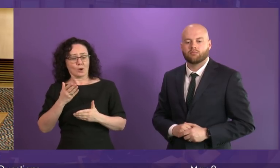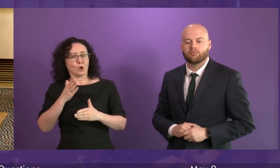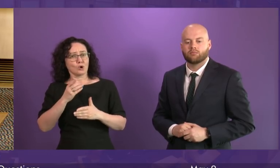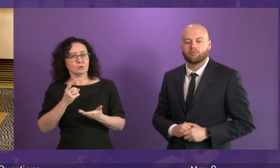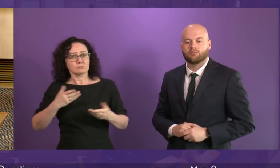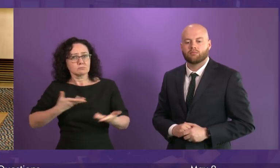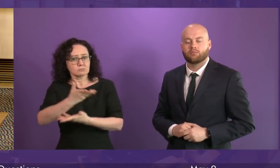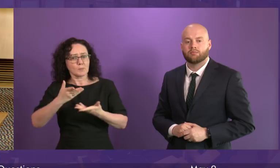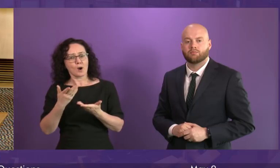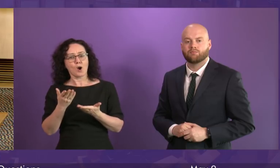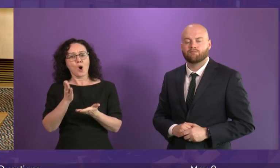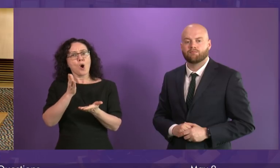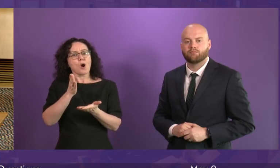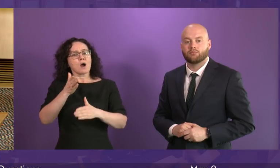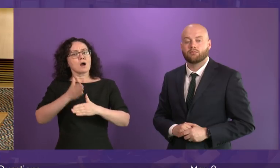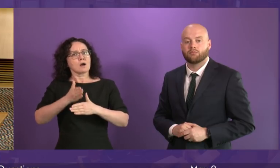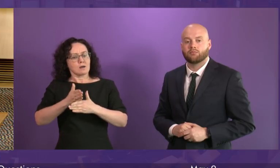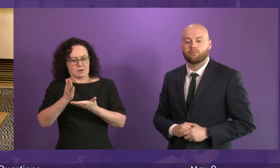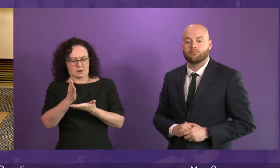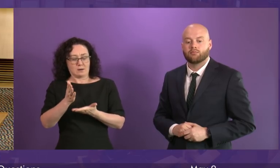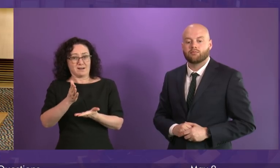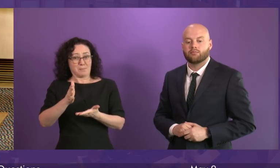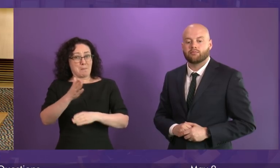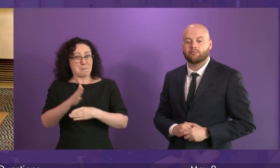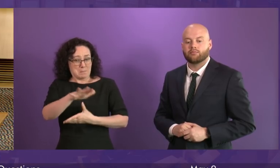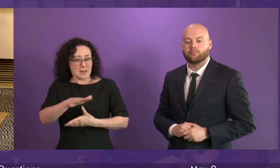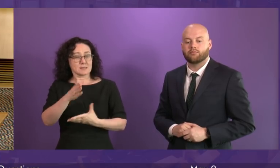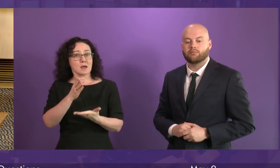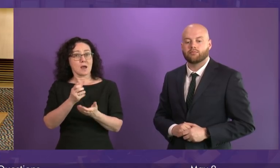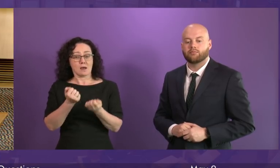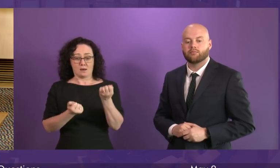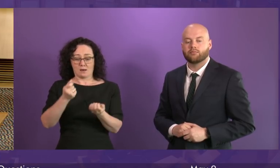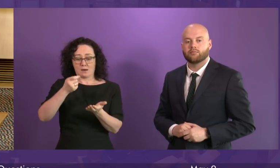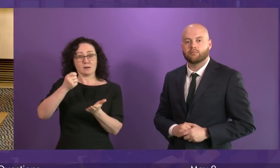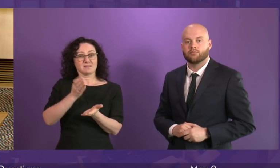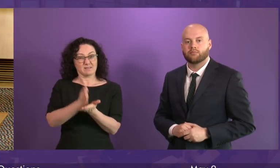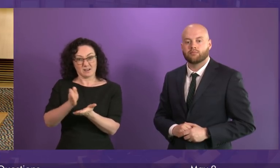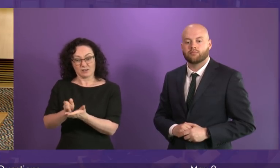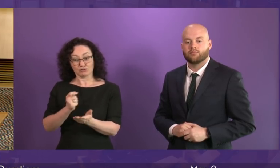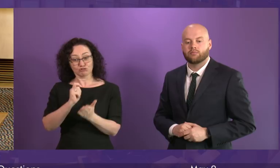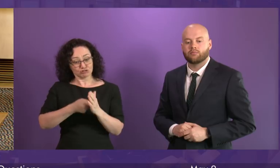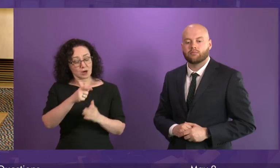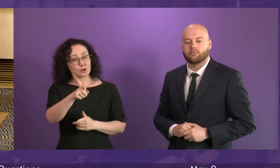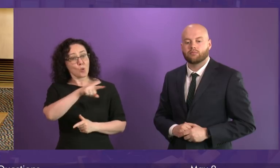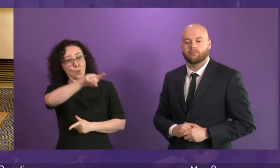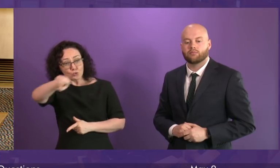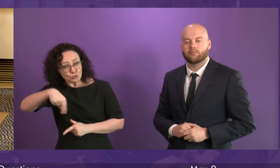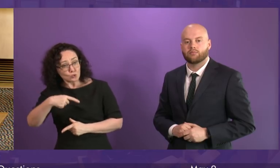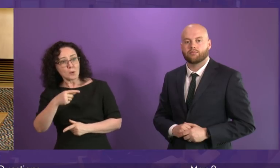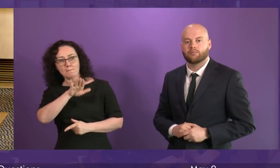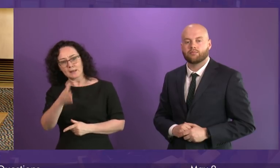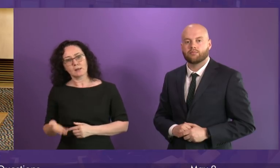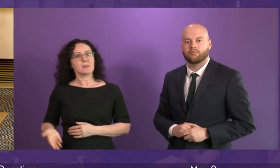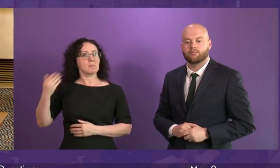are the opposition parties going to look at that through the lens of climate change or are they going to stick to their knee-jerk anti-climate